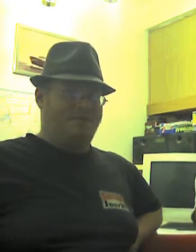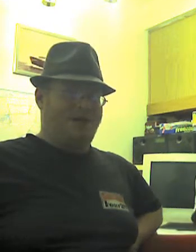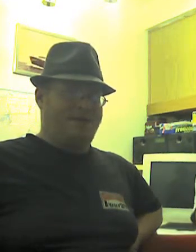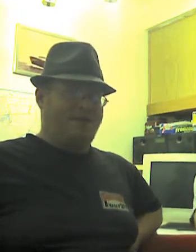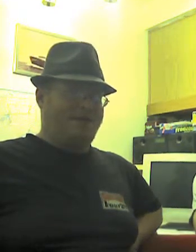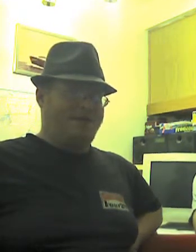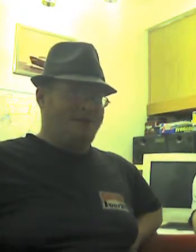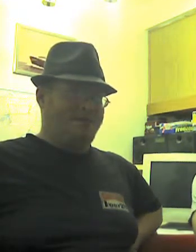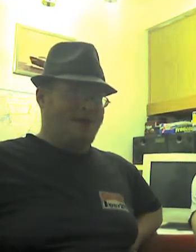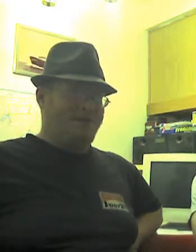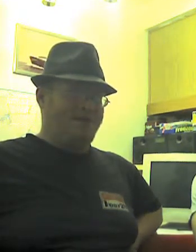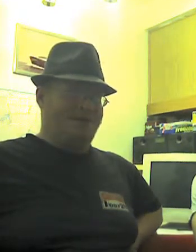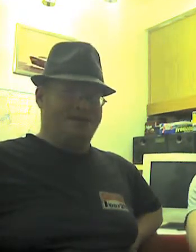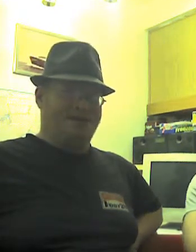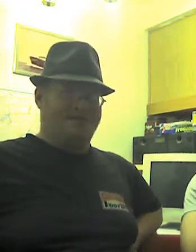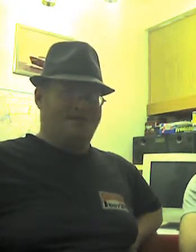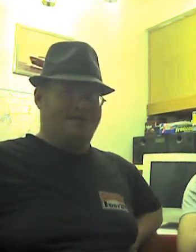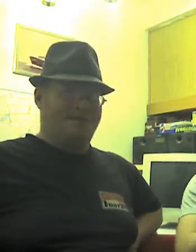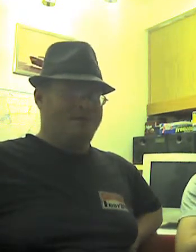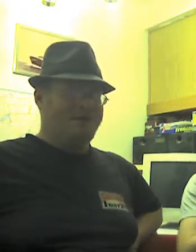many people that might be watching this were even born.